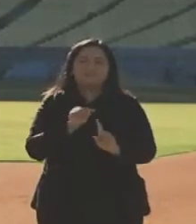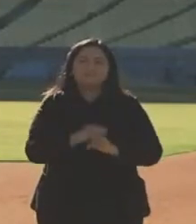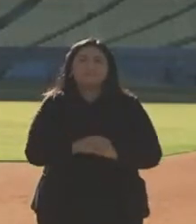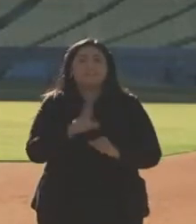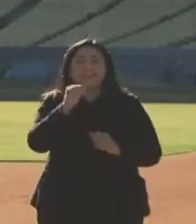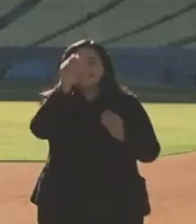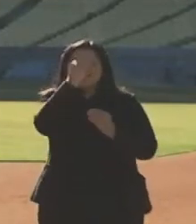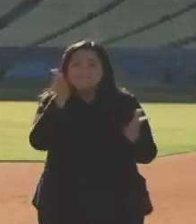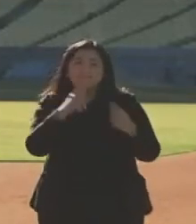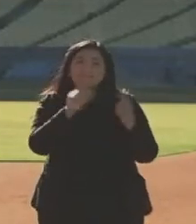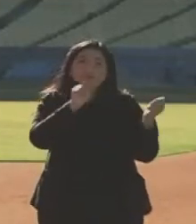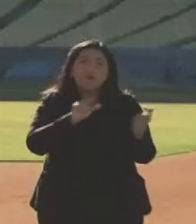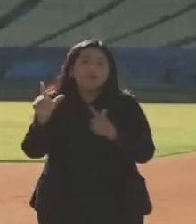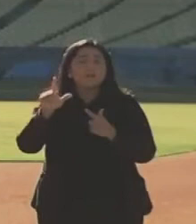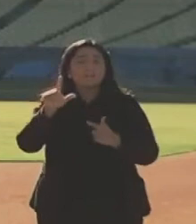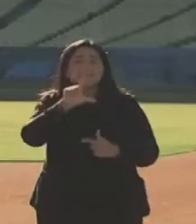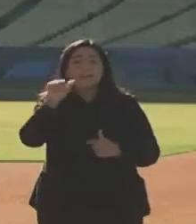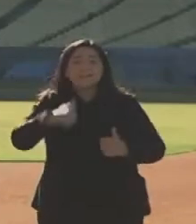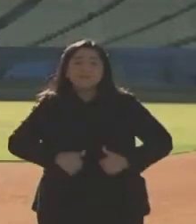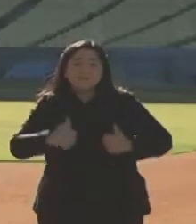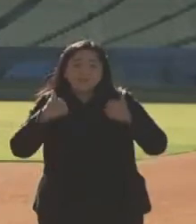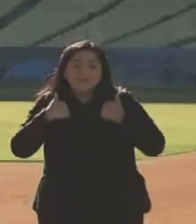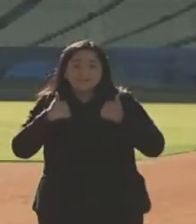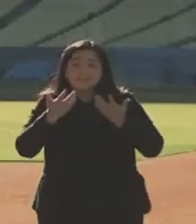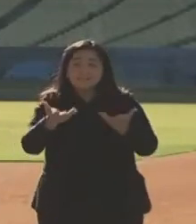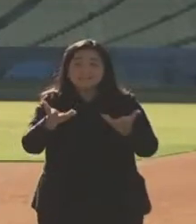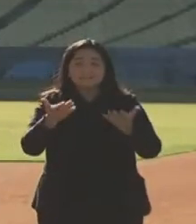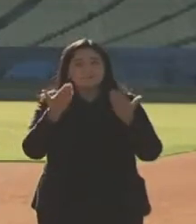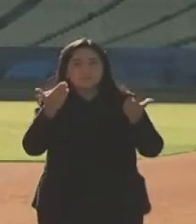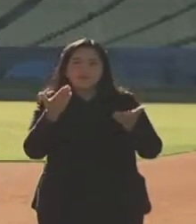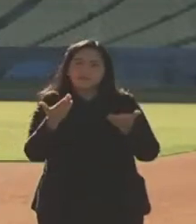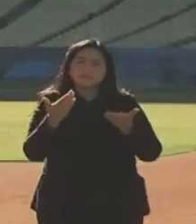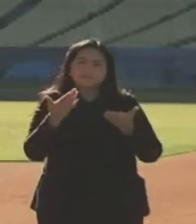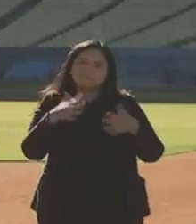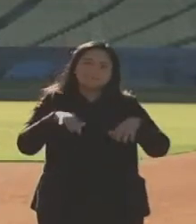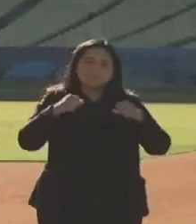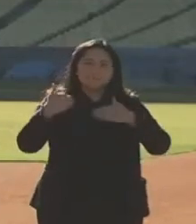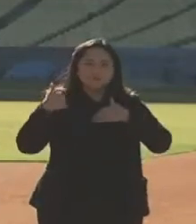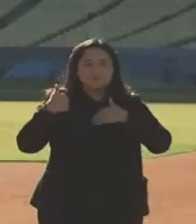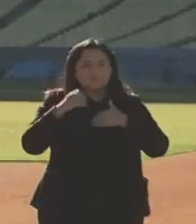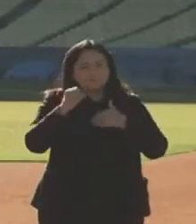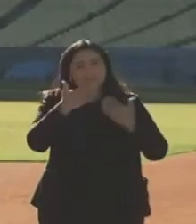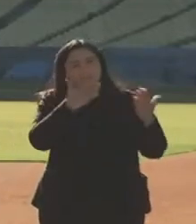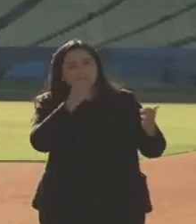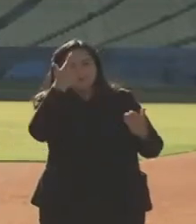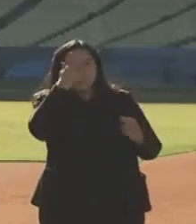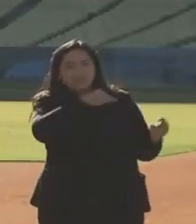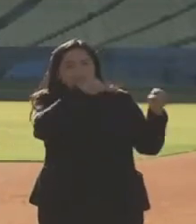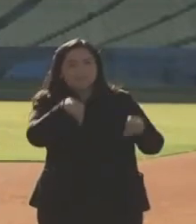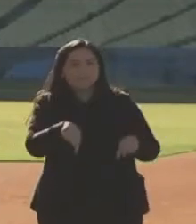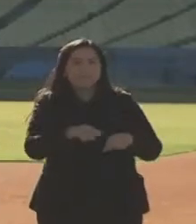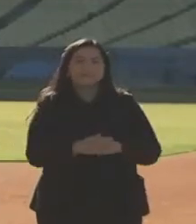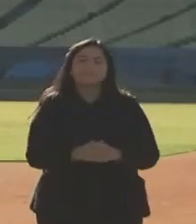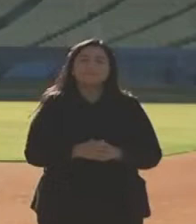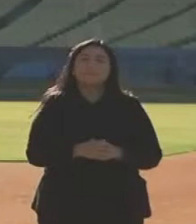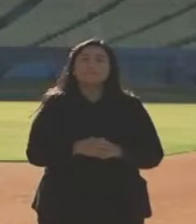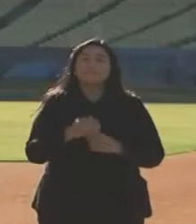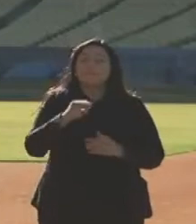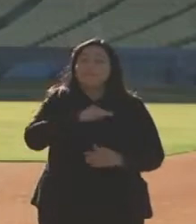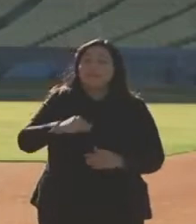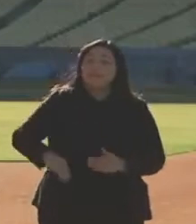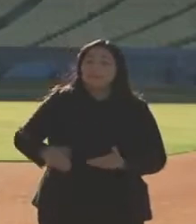Angelenos, it's time to step up when the governor's here in town. So thank you, governor. Appreciate your presence. Mayor, thank you for your leadership.